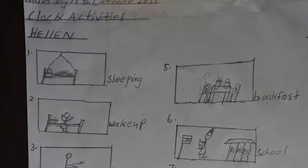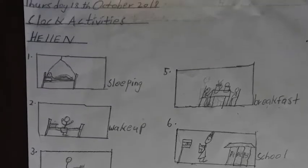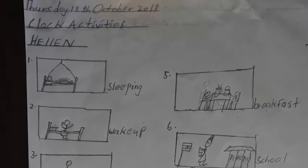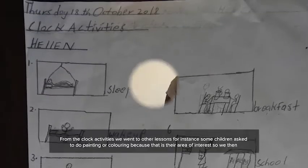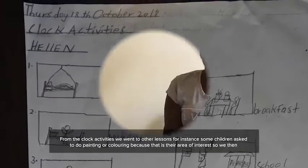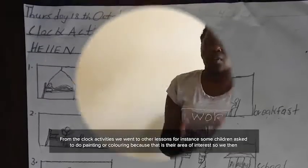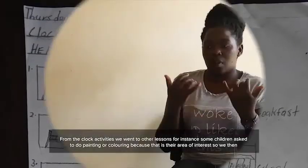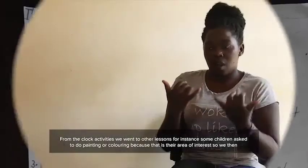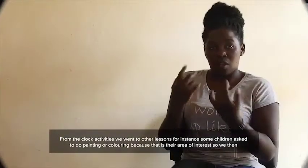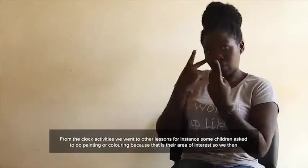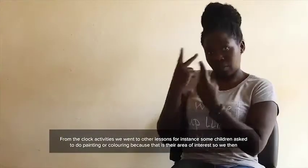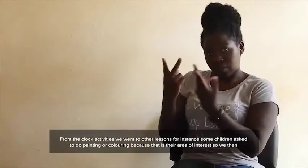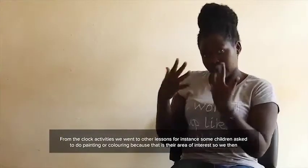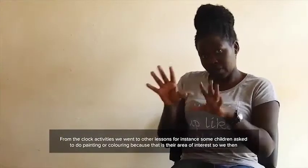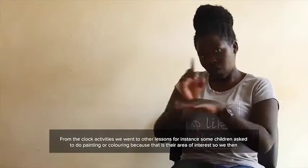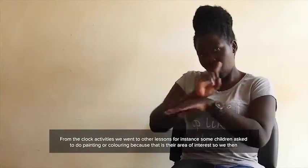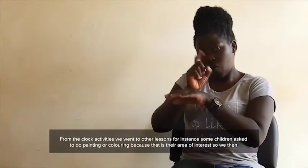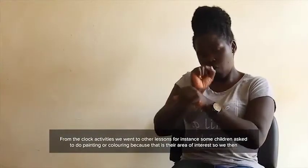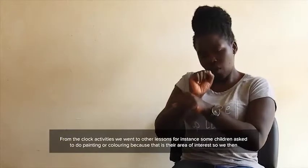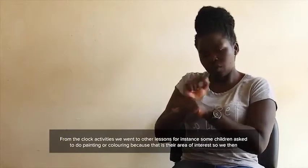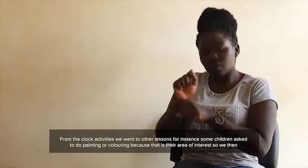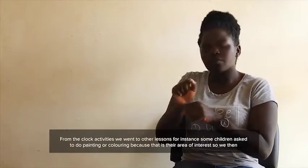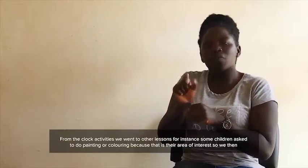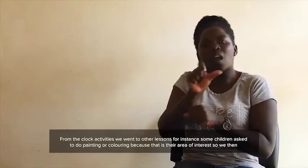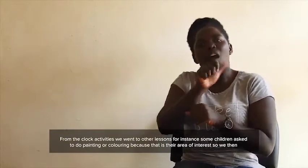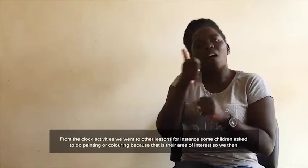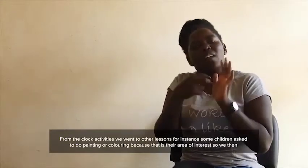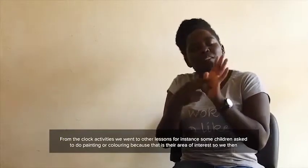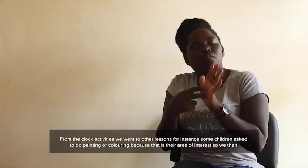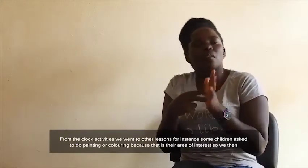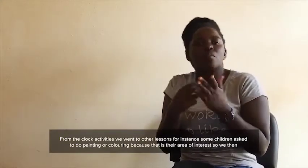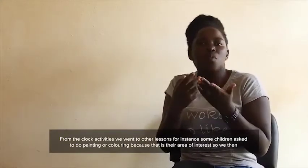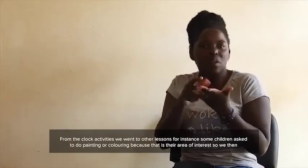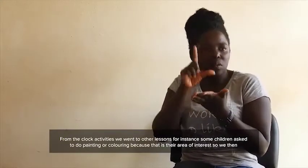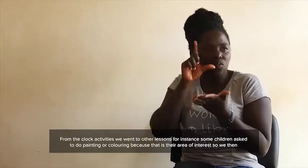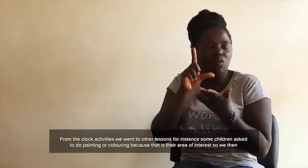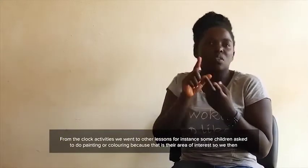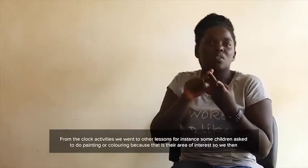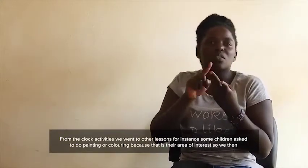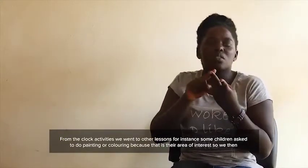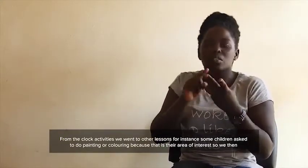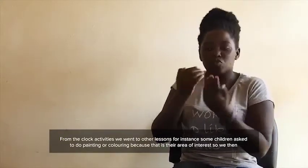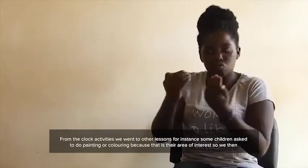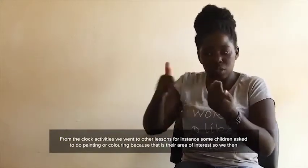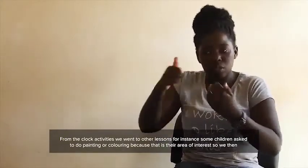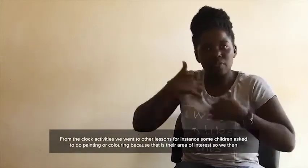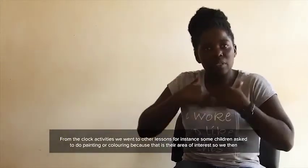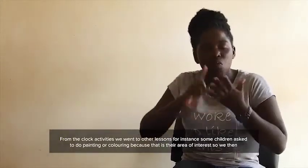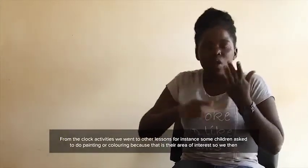From the clock activities, then we went to other lessons like the children. For